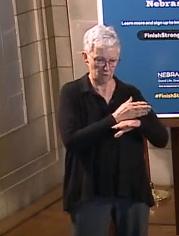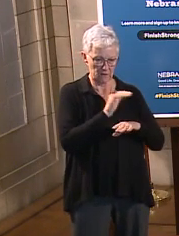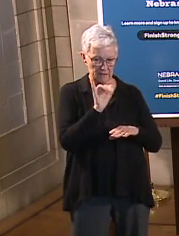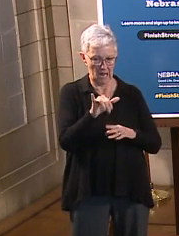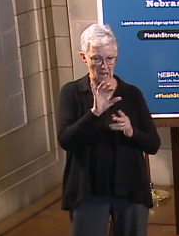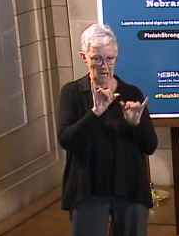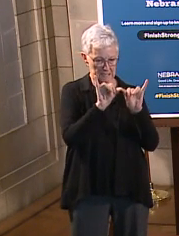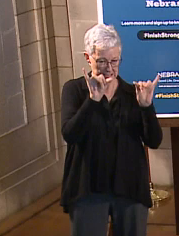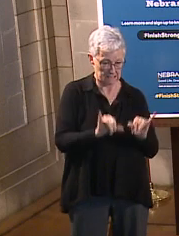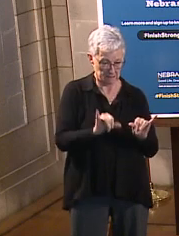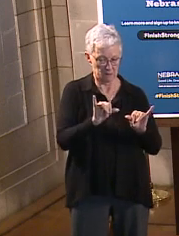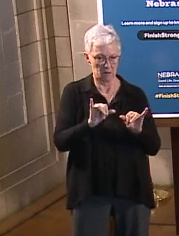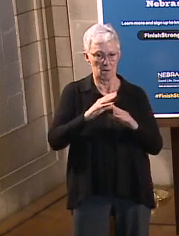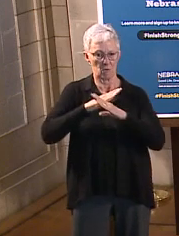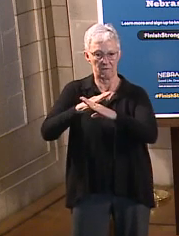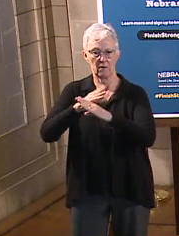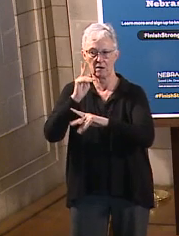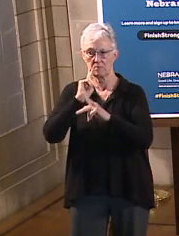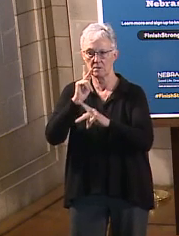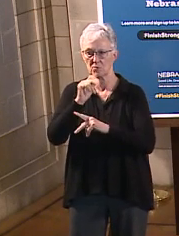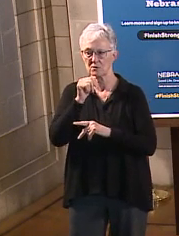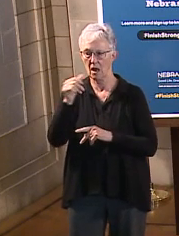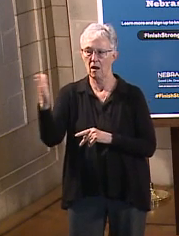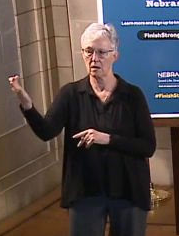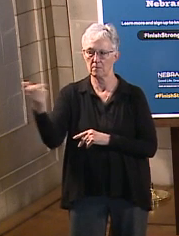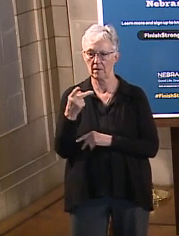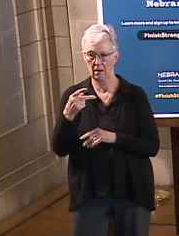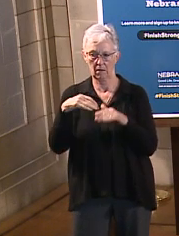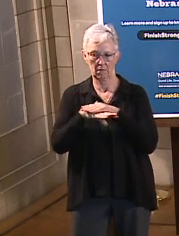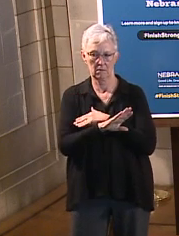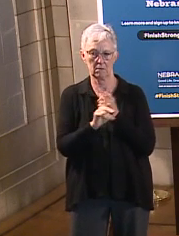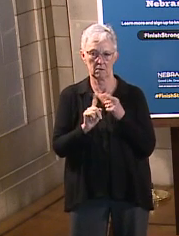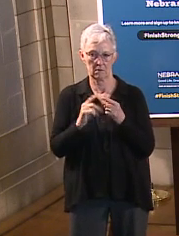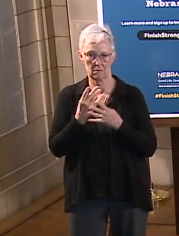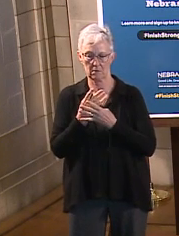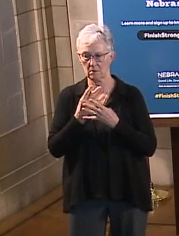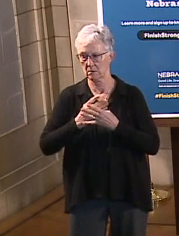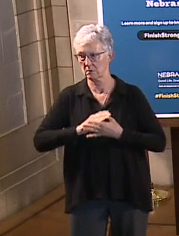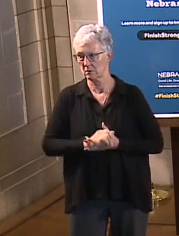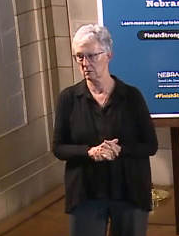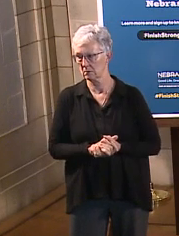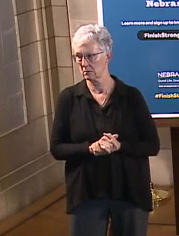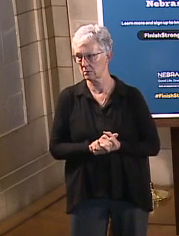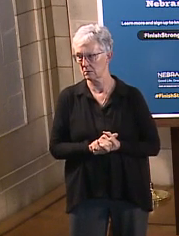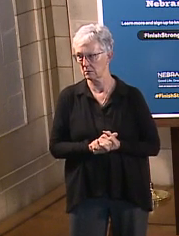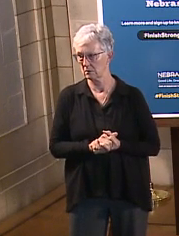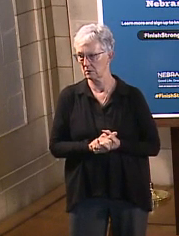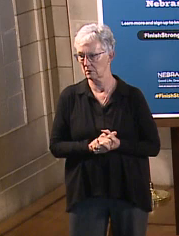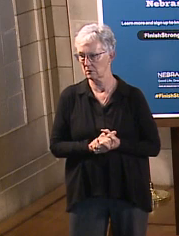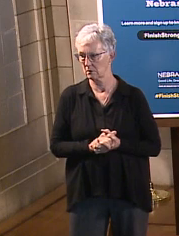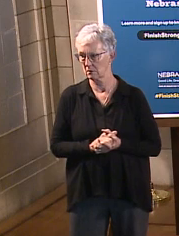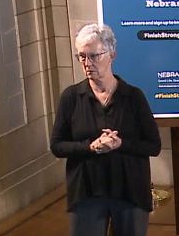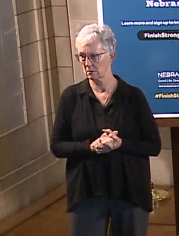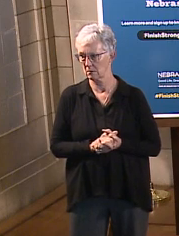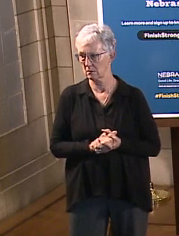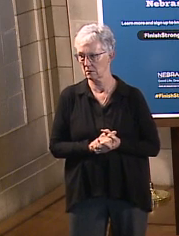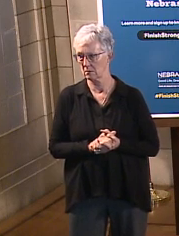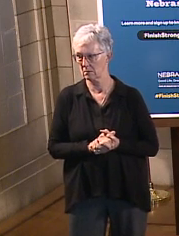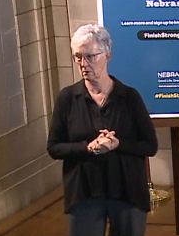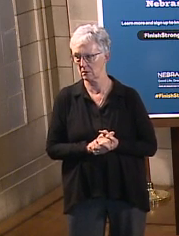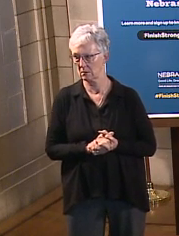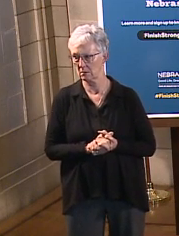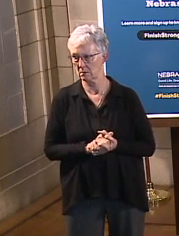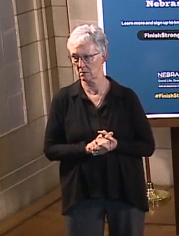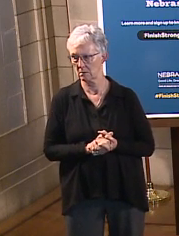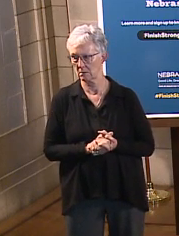Ruta at KMTV asks, Pfizer has requested a EUA for kids ages 12 to 15. What are your